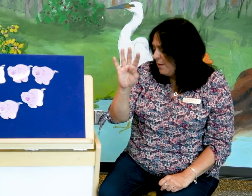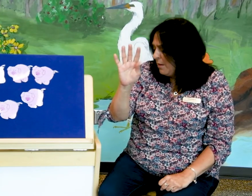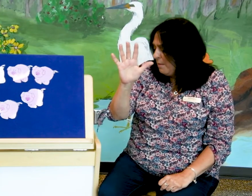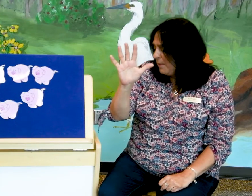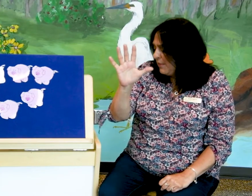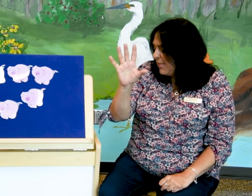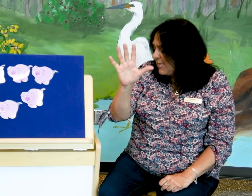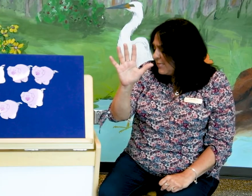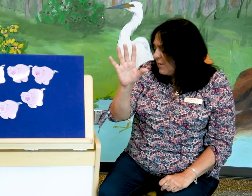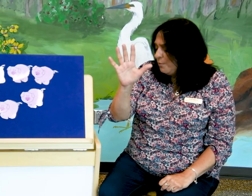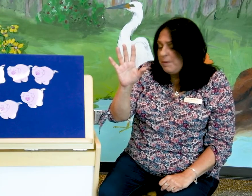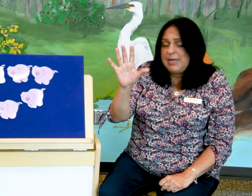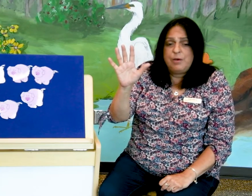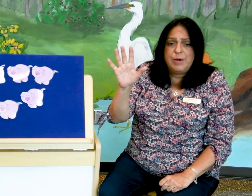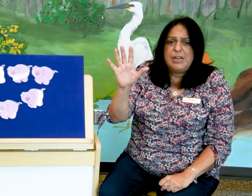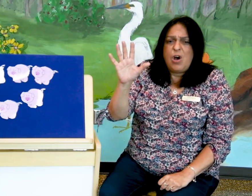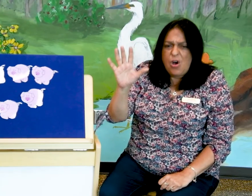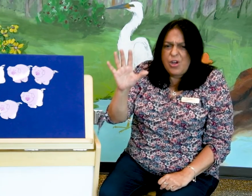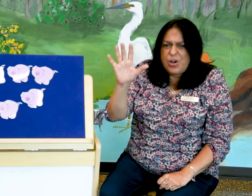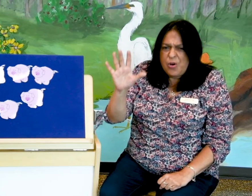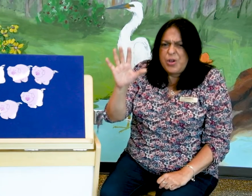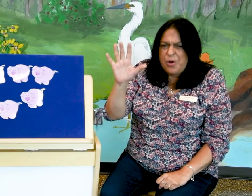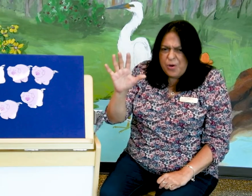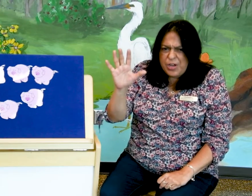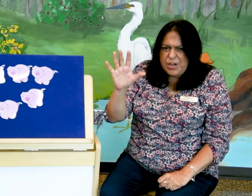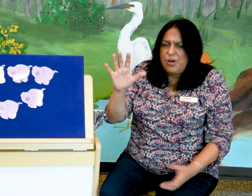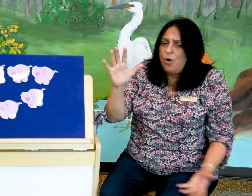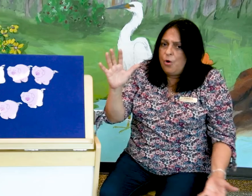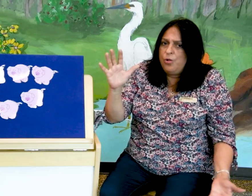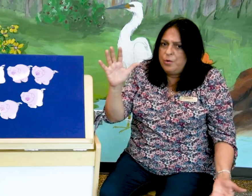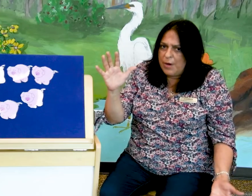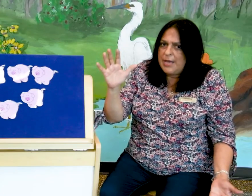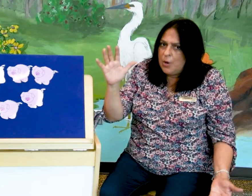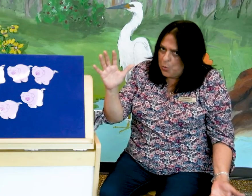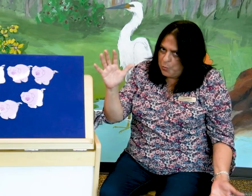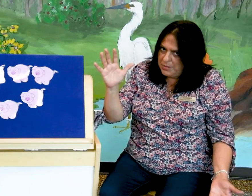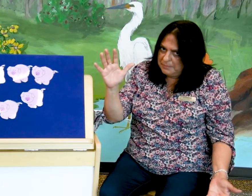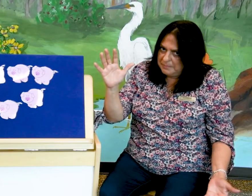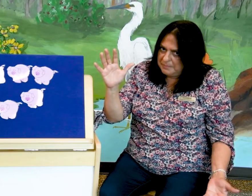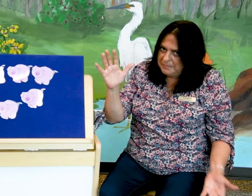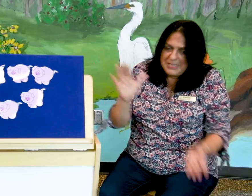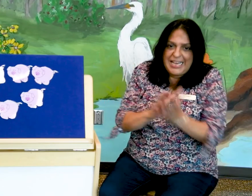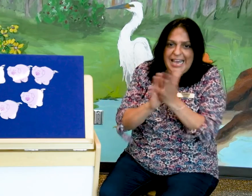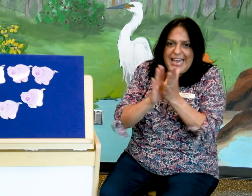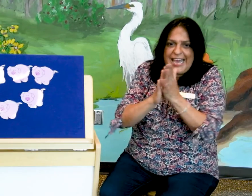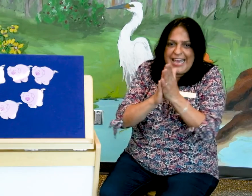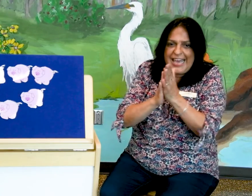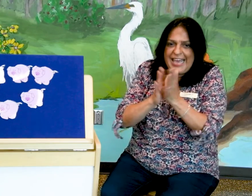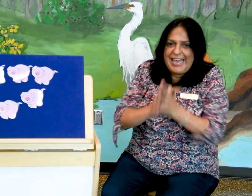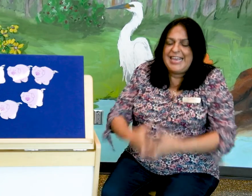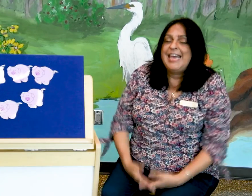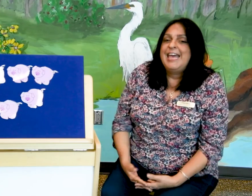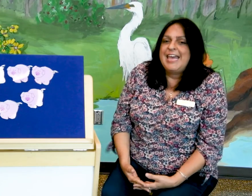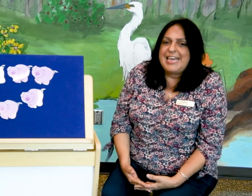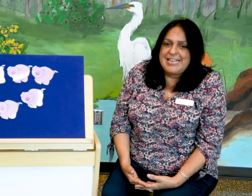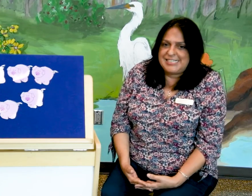But this little piggy went oink, oink, oink, all the way home. Yay! Easy.